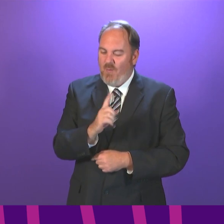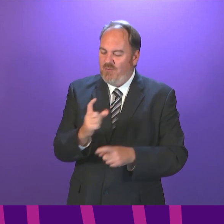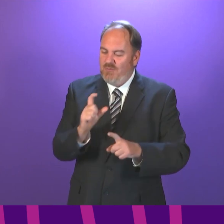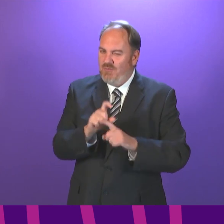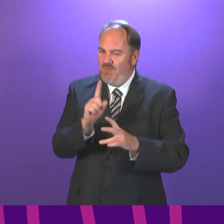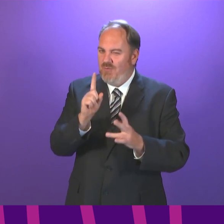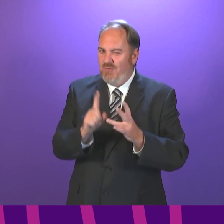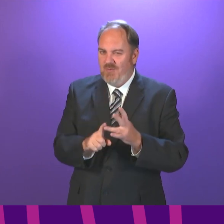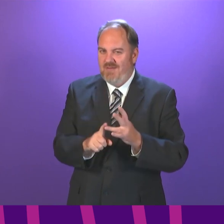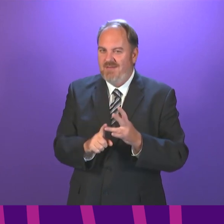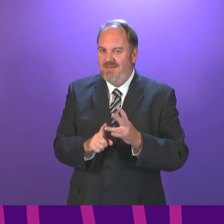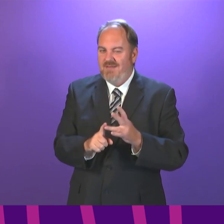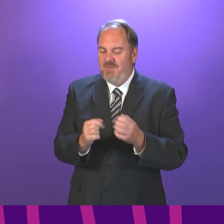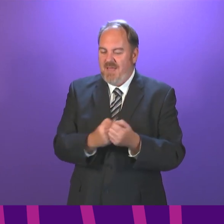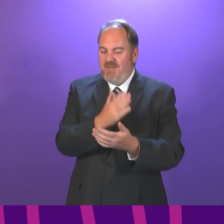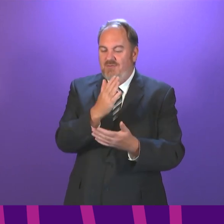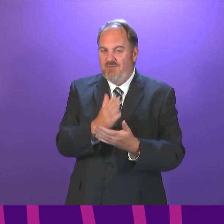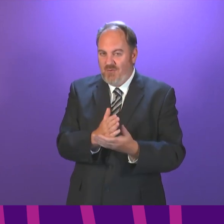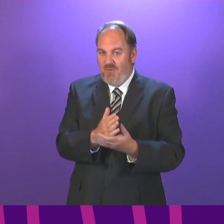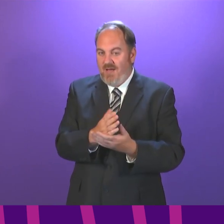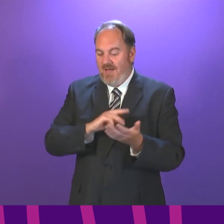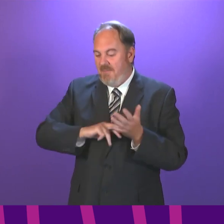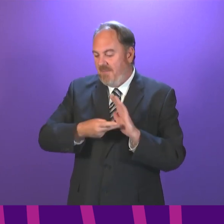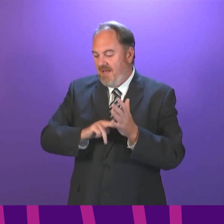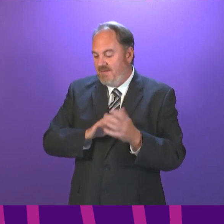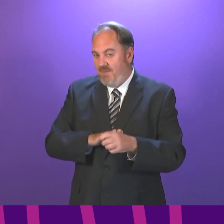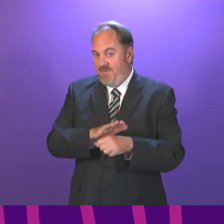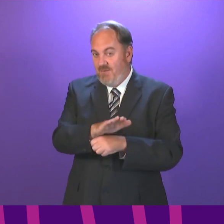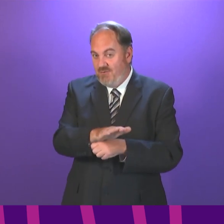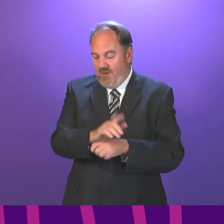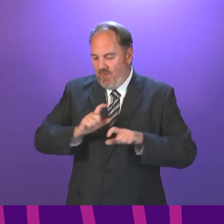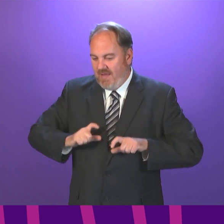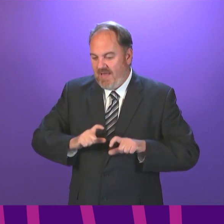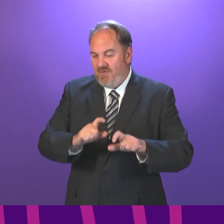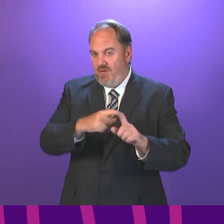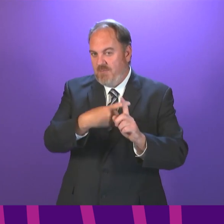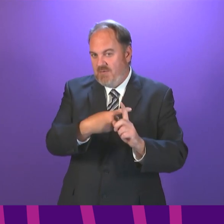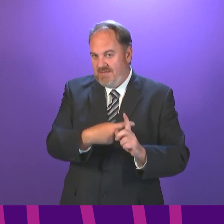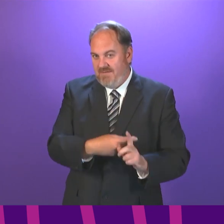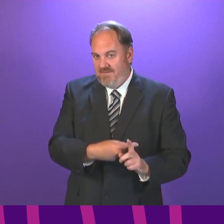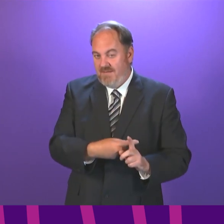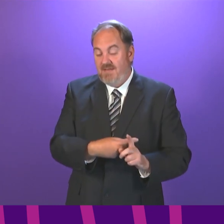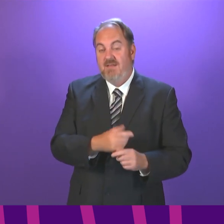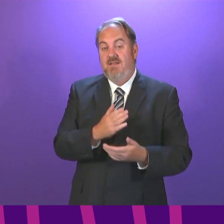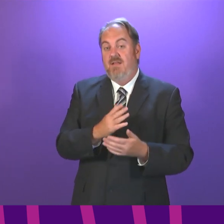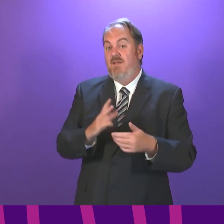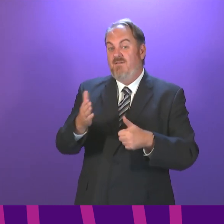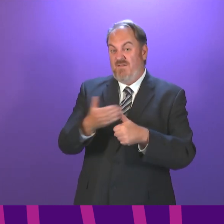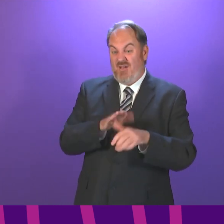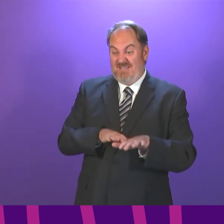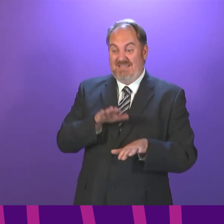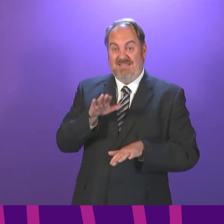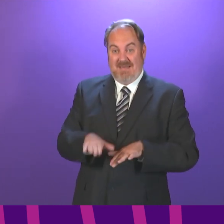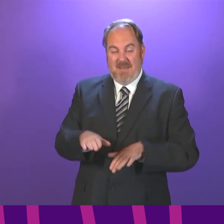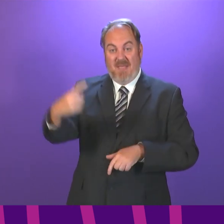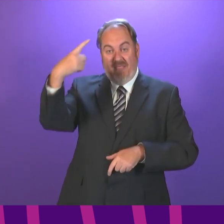can do to help ensure that this next step forward is a sustainable one. The first and most important thing is to get vaccinated. If you